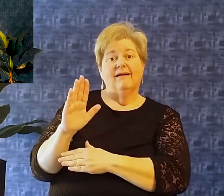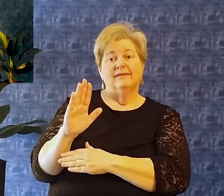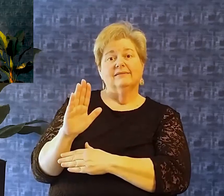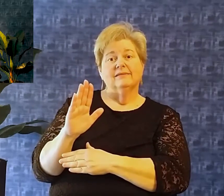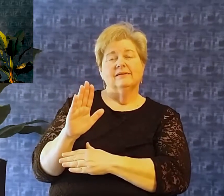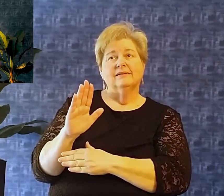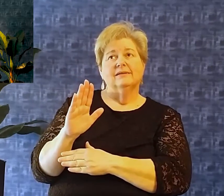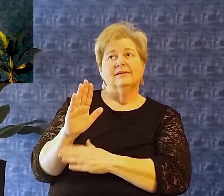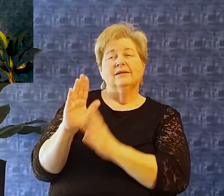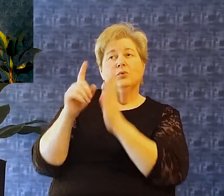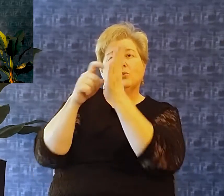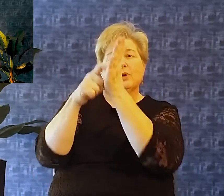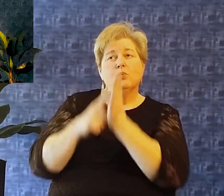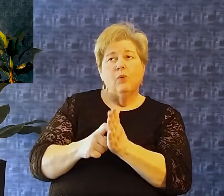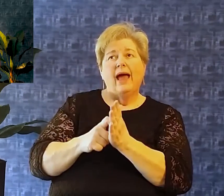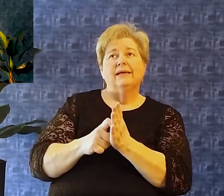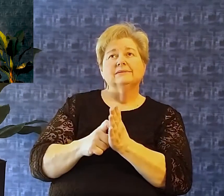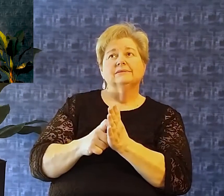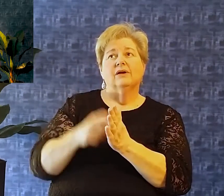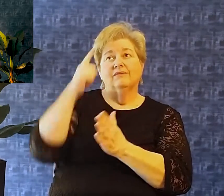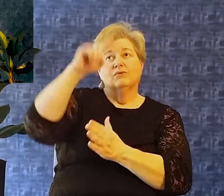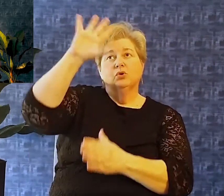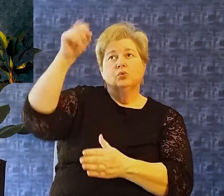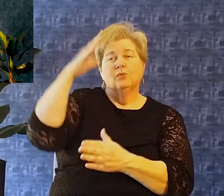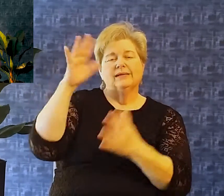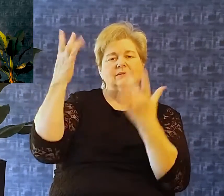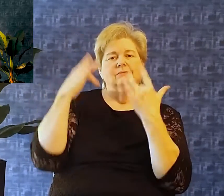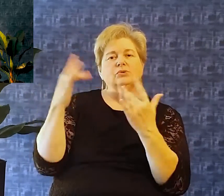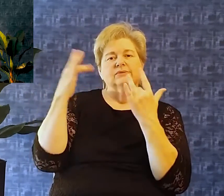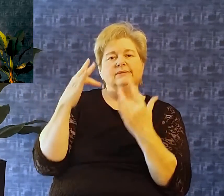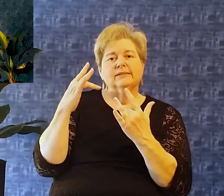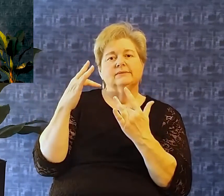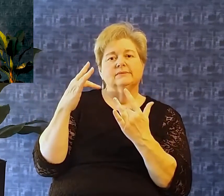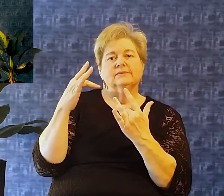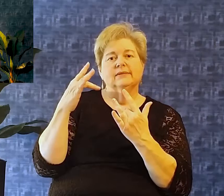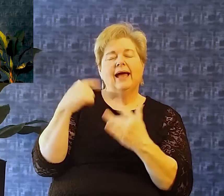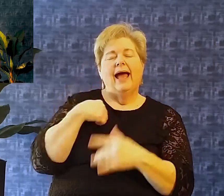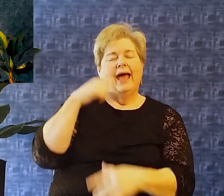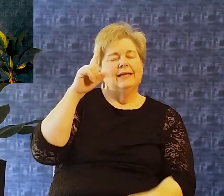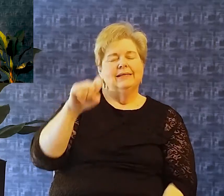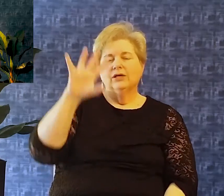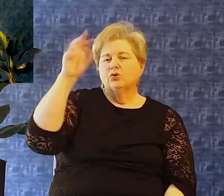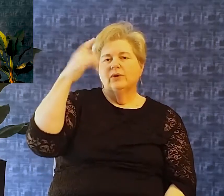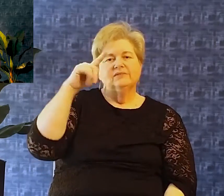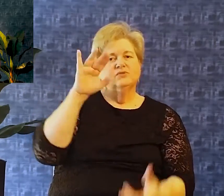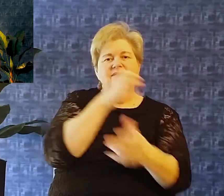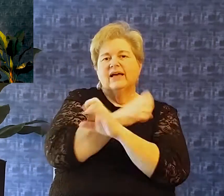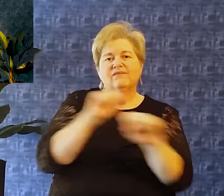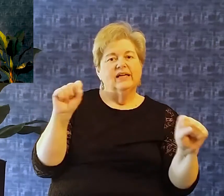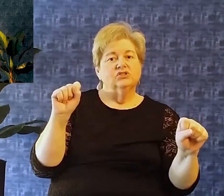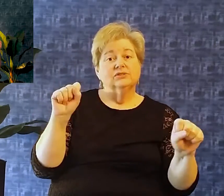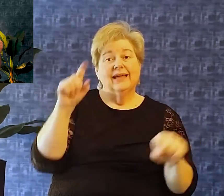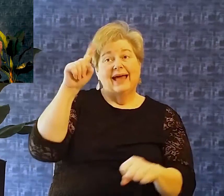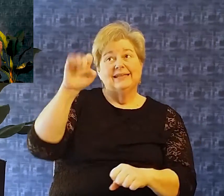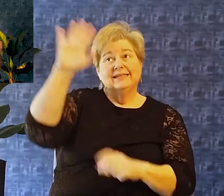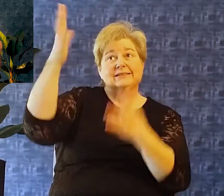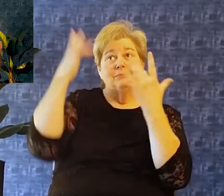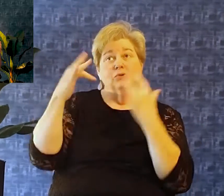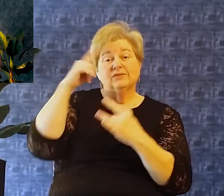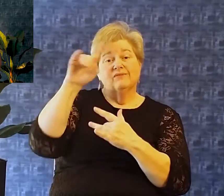To the Lord And making petition To the Lord For grace and mercy I needed grace for salvation I